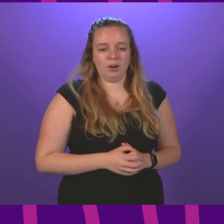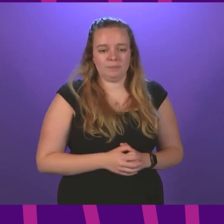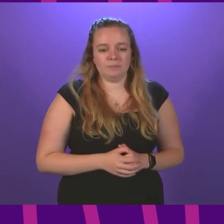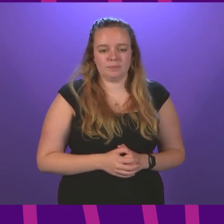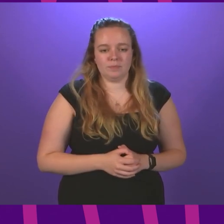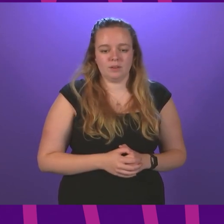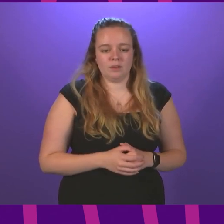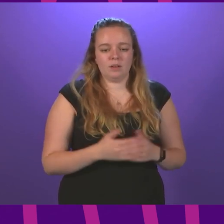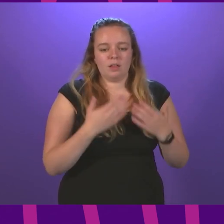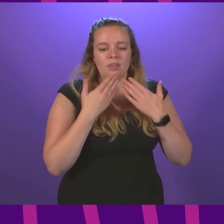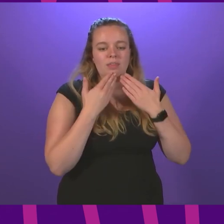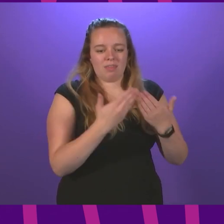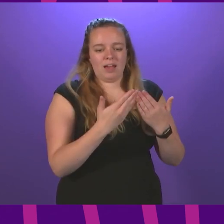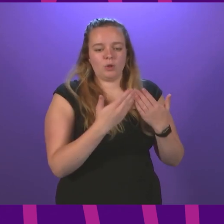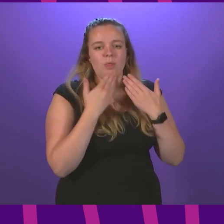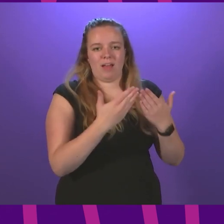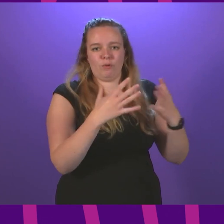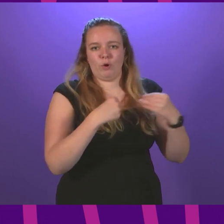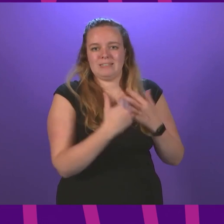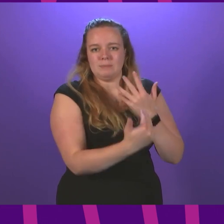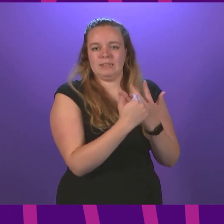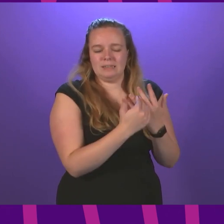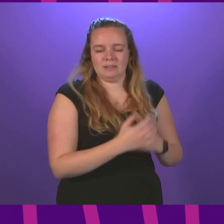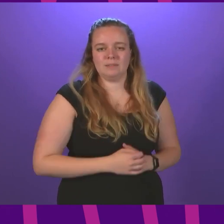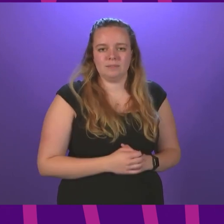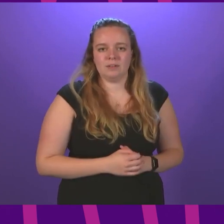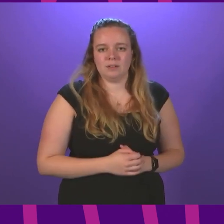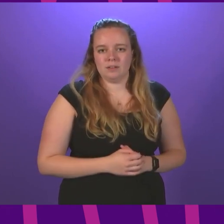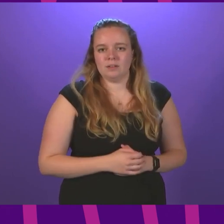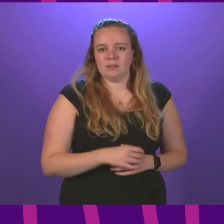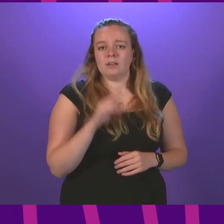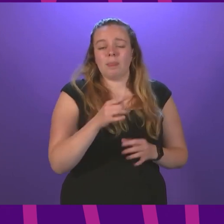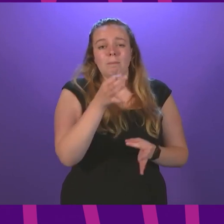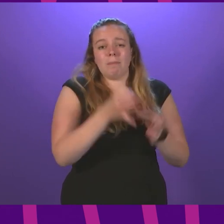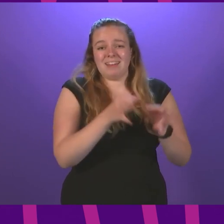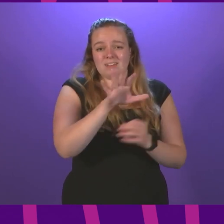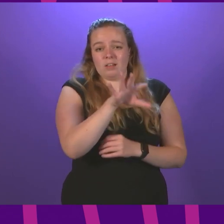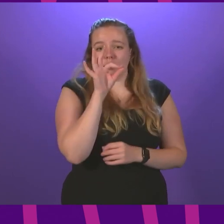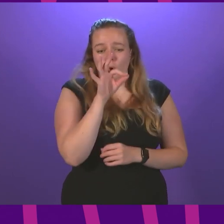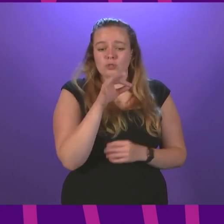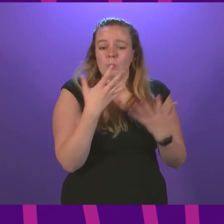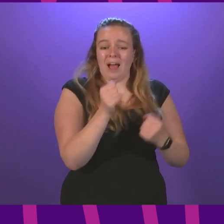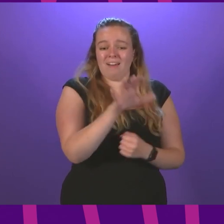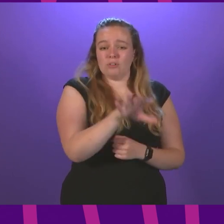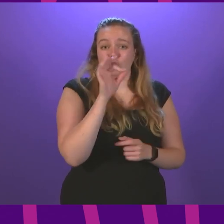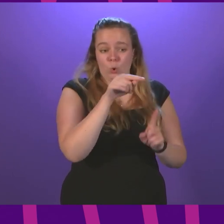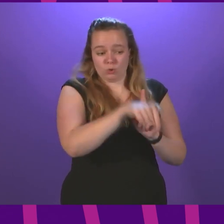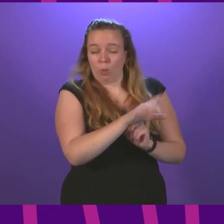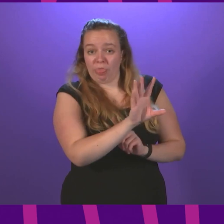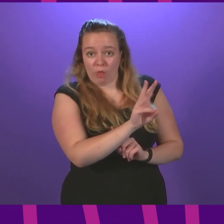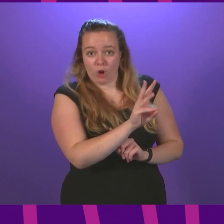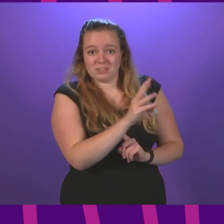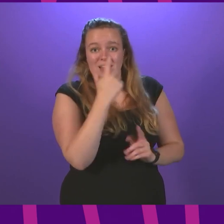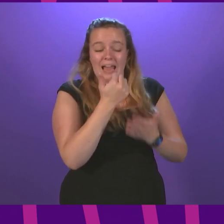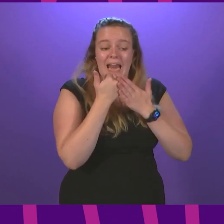Thank you. Can I thank the member for taking my intervention? The cabinet secretary said it's political choice. You have a choice on Thursday to